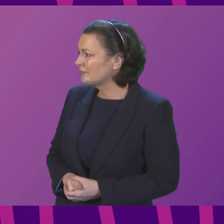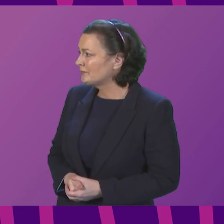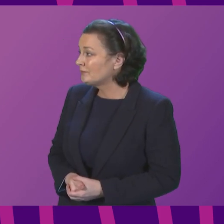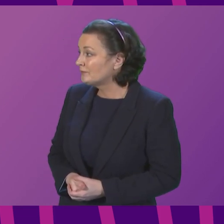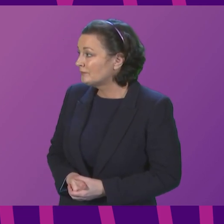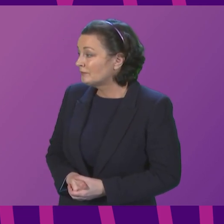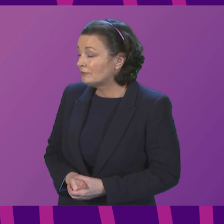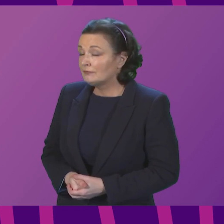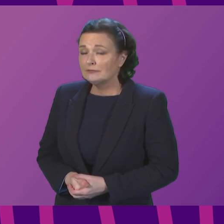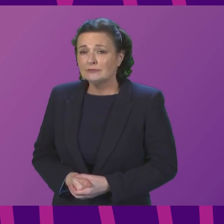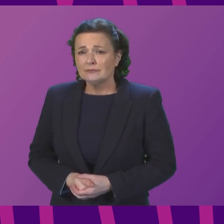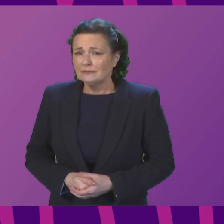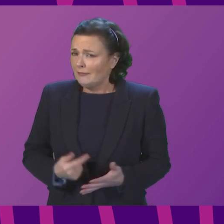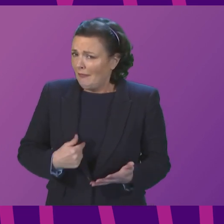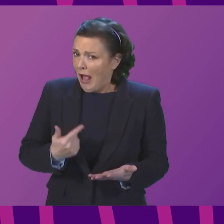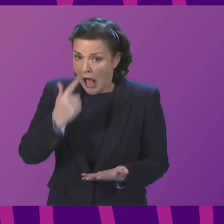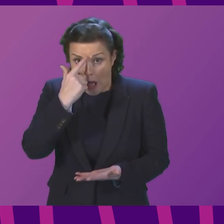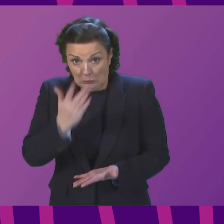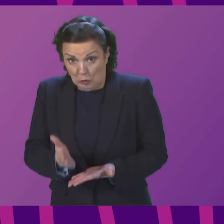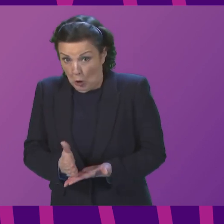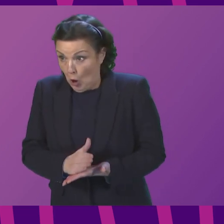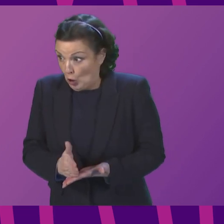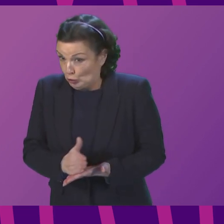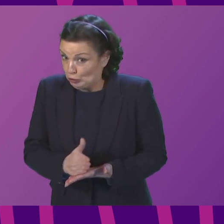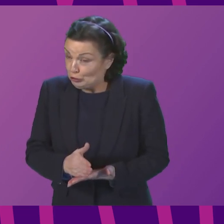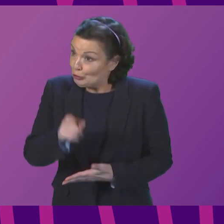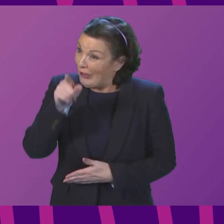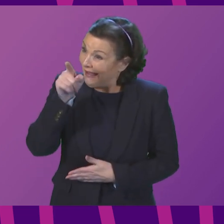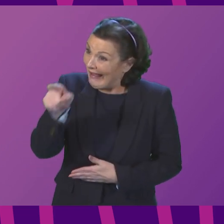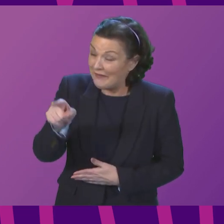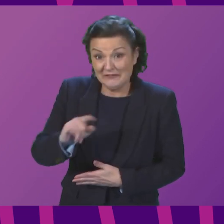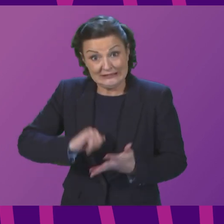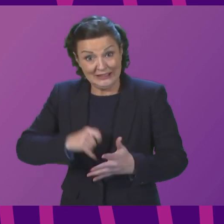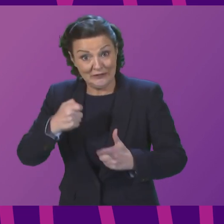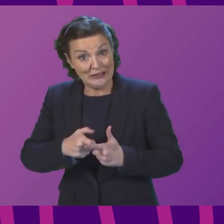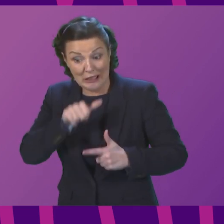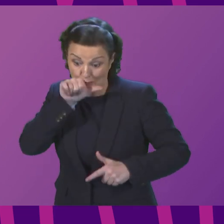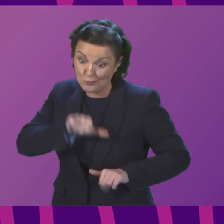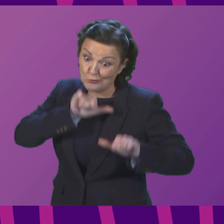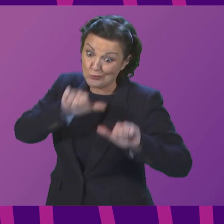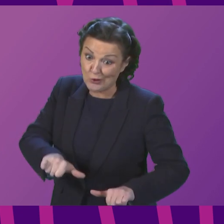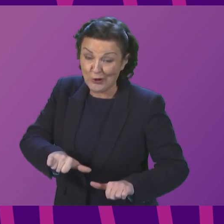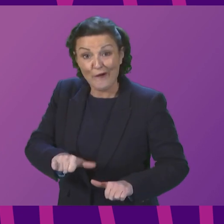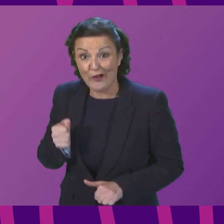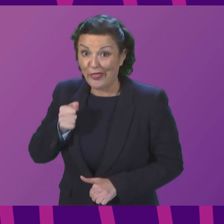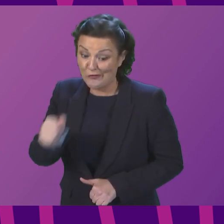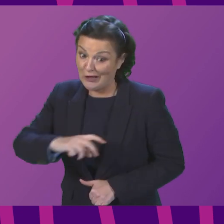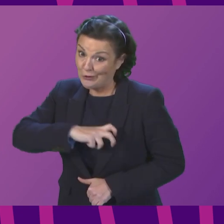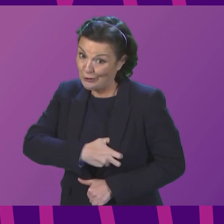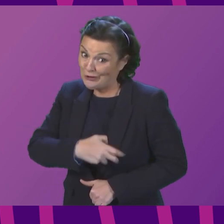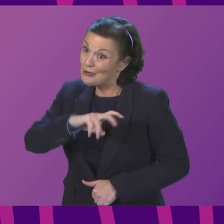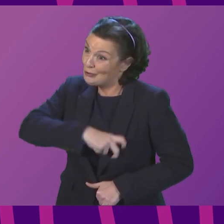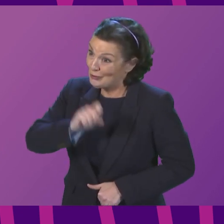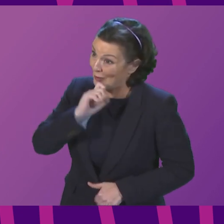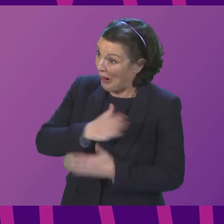I'm not sure Stephen Kerr's fondness for the RMT will be reciprocated, but that's a matter entirely for them.